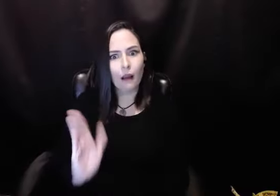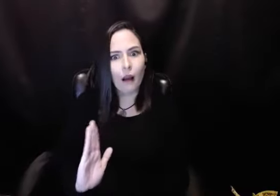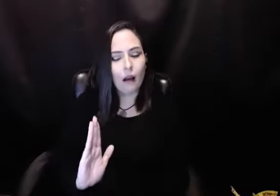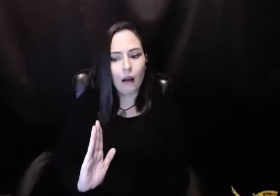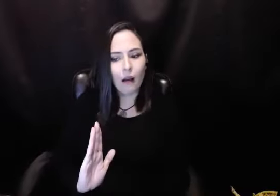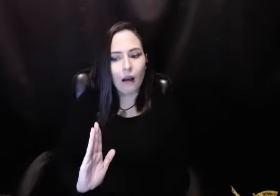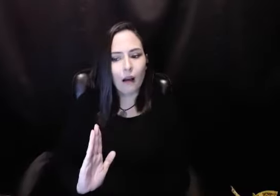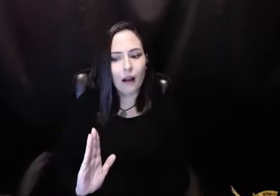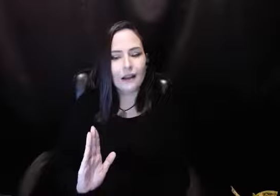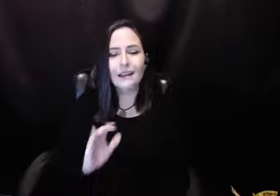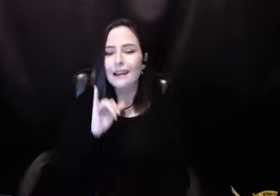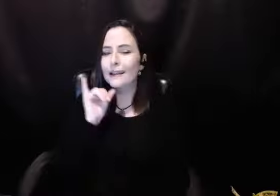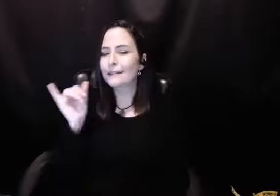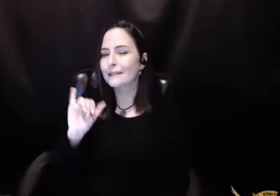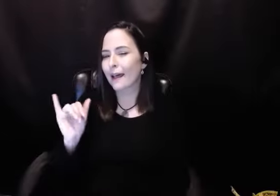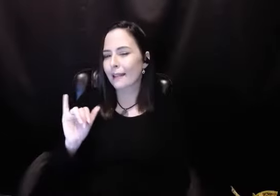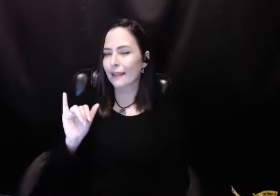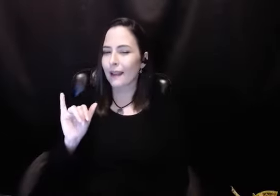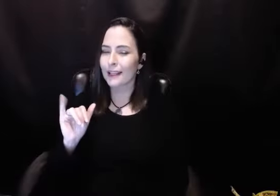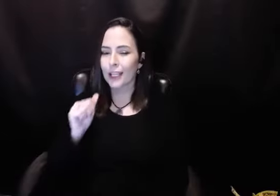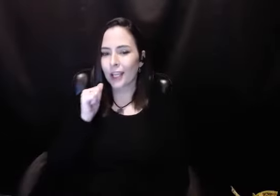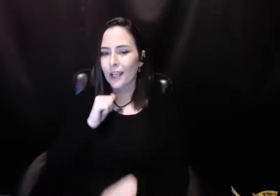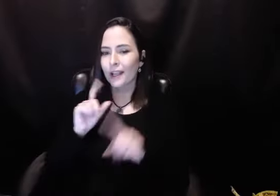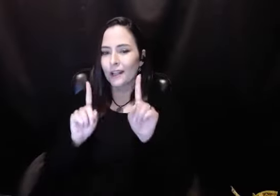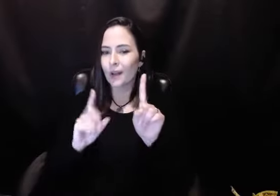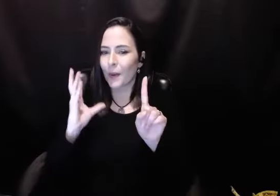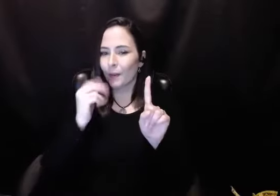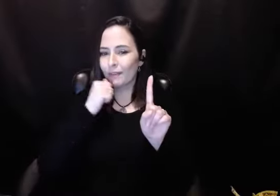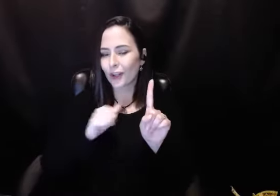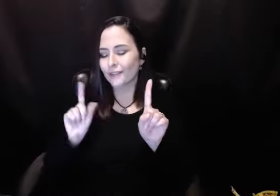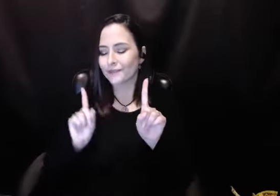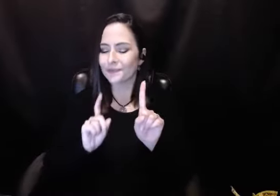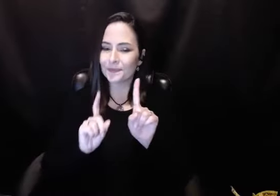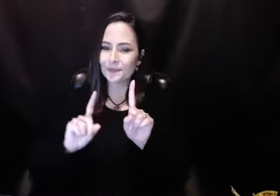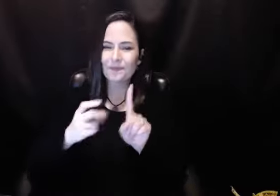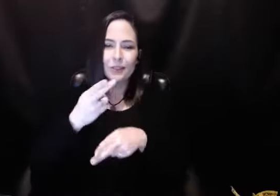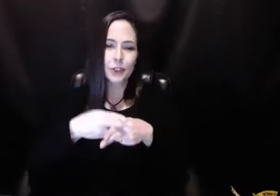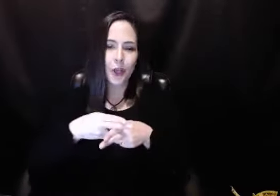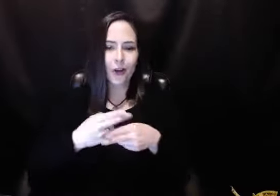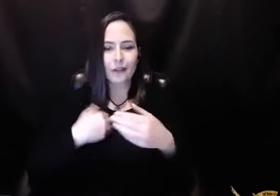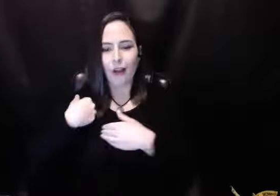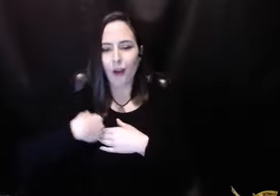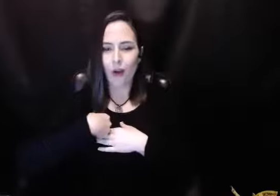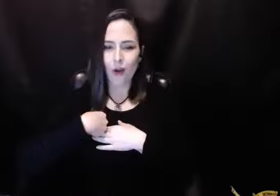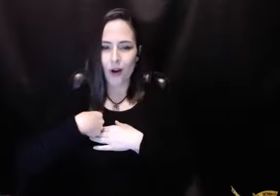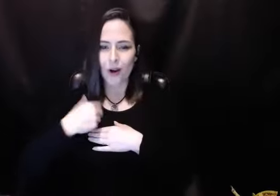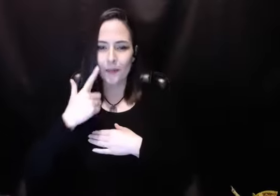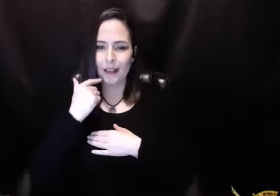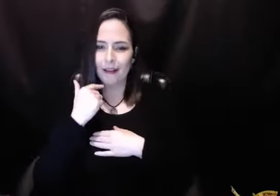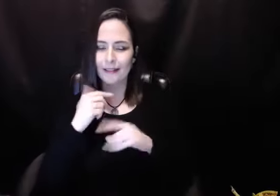old is this woman? And he told me. And I said, well, thank God. It wasn't arm candy like he was used to. And so